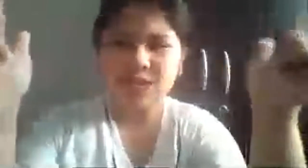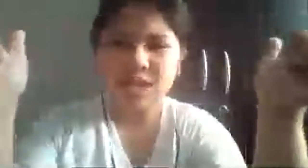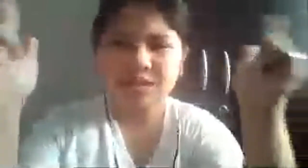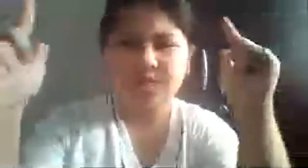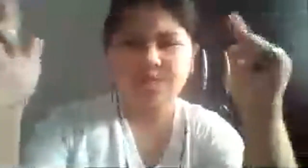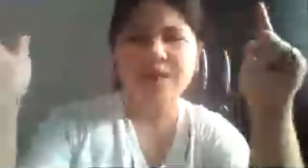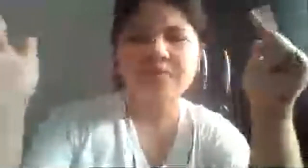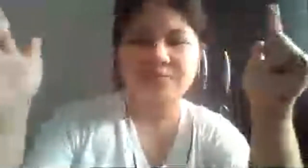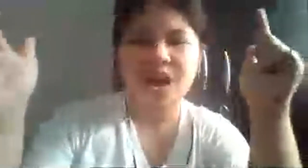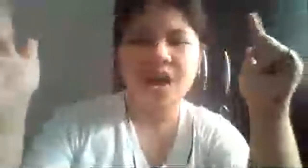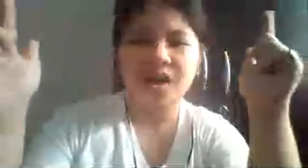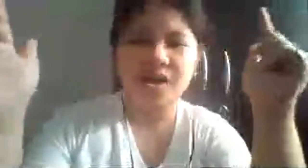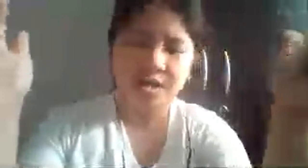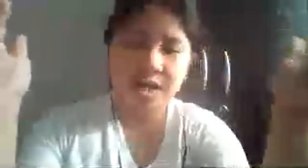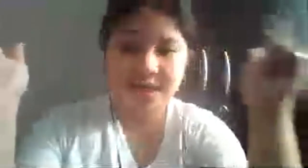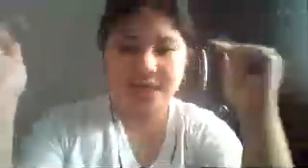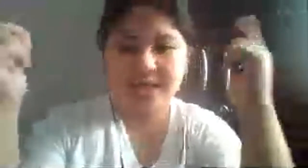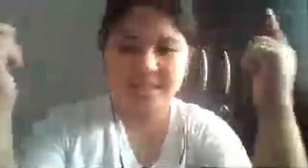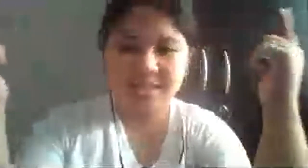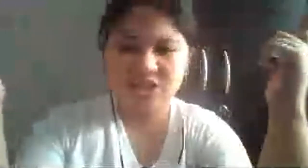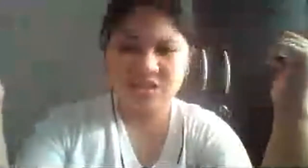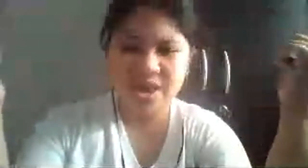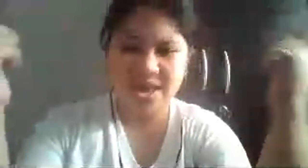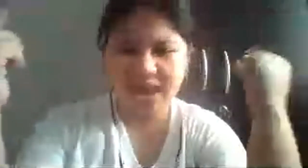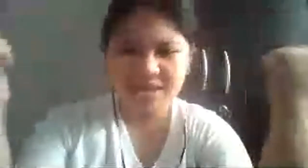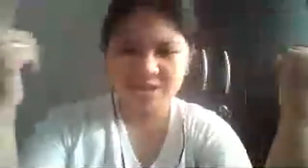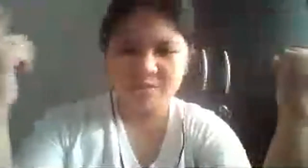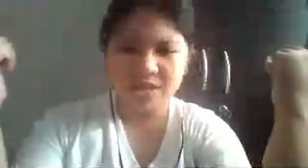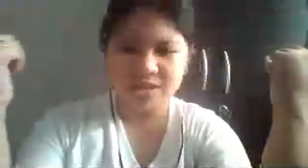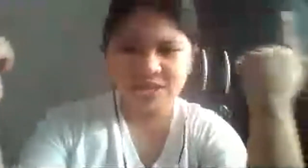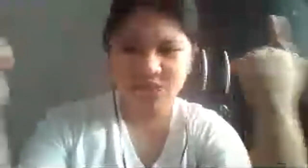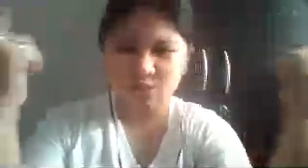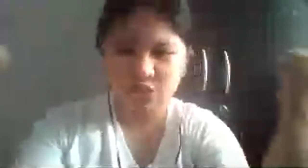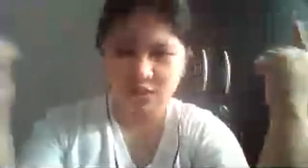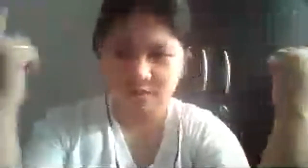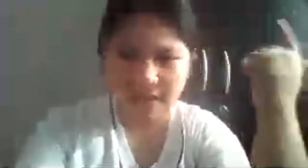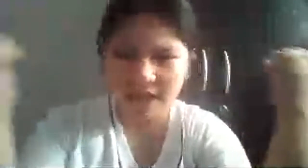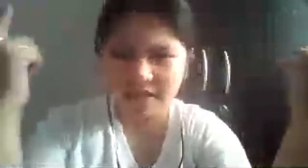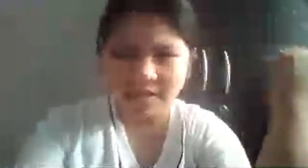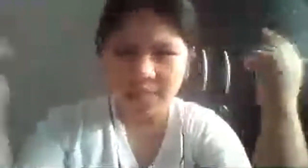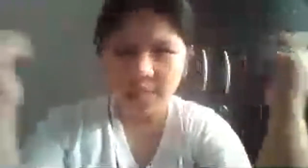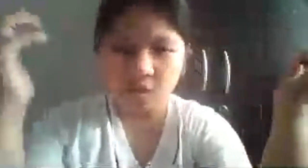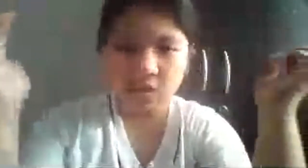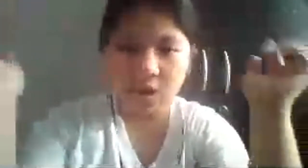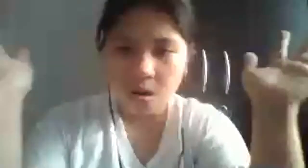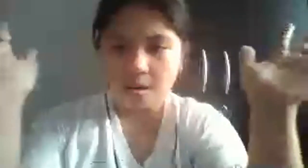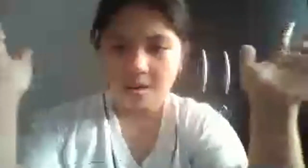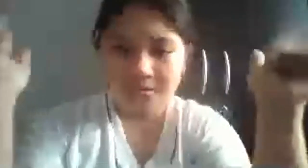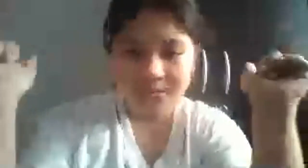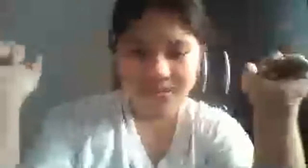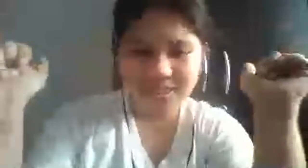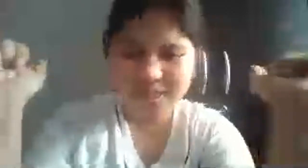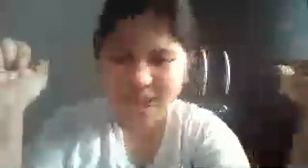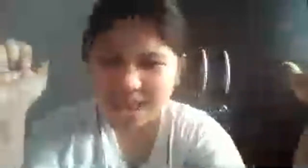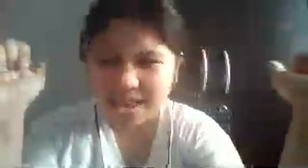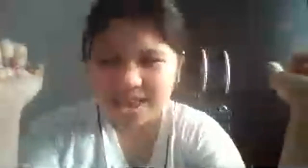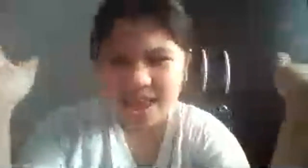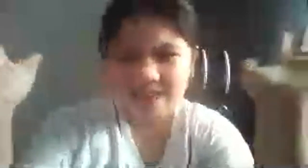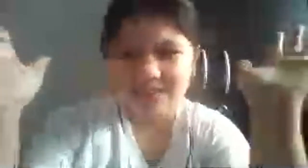that's the break of dawn Ladies and gentlemen, I get the medicine, so you should get the ice on the ball Hoo, this is getting heavy,